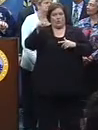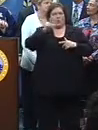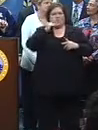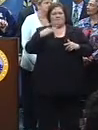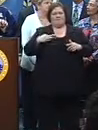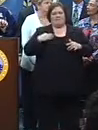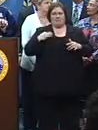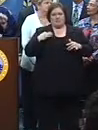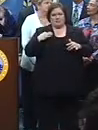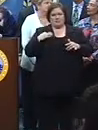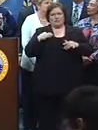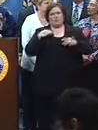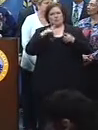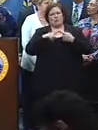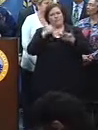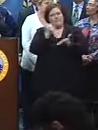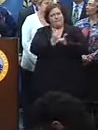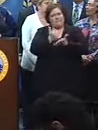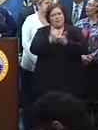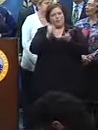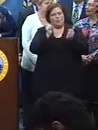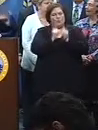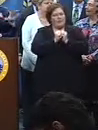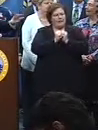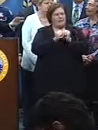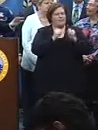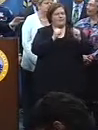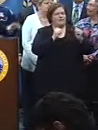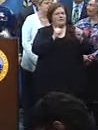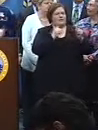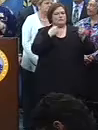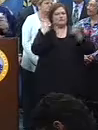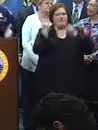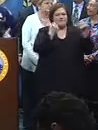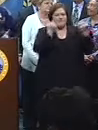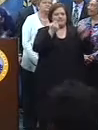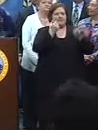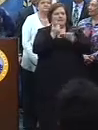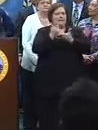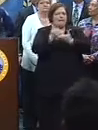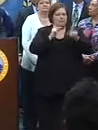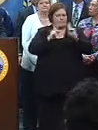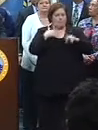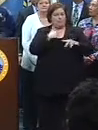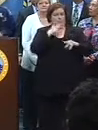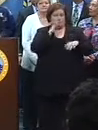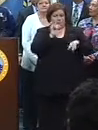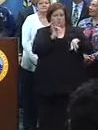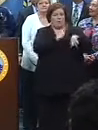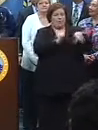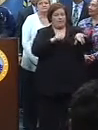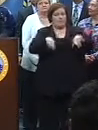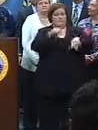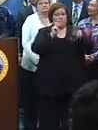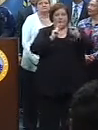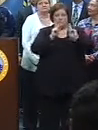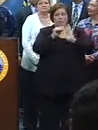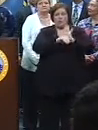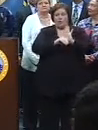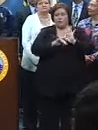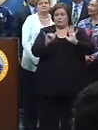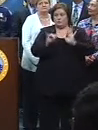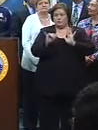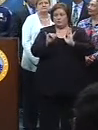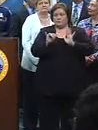to assist with moving all of the people that came in town. And we're going to be calling on the citizens of New Orleans and in the metropolitan area themselves